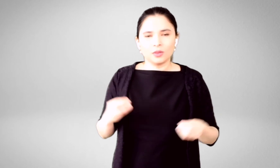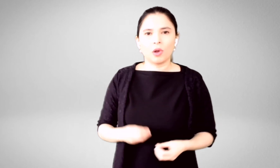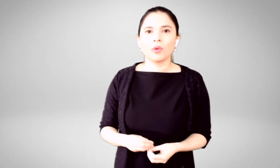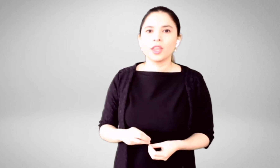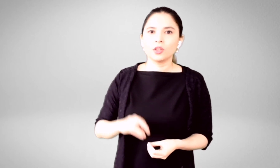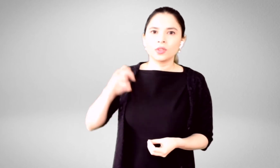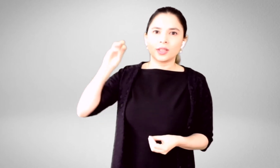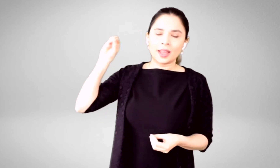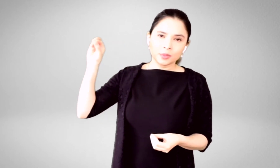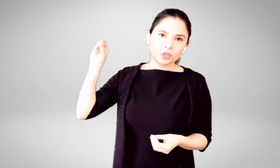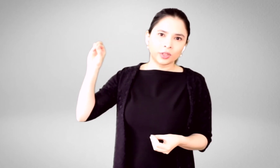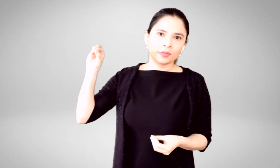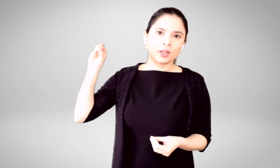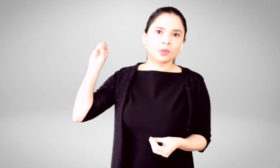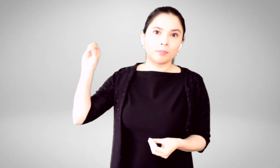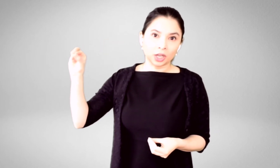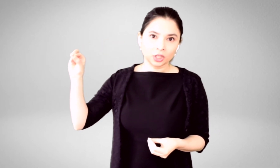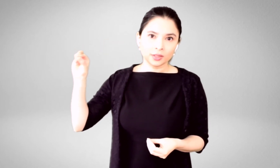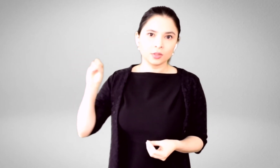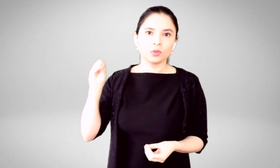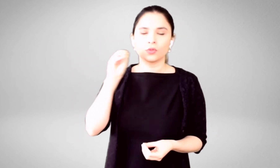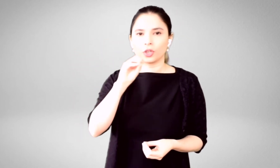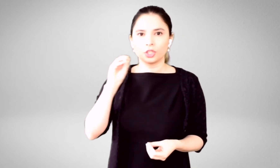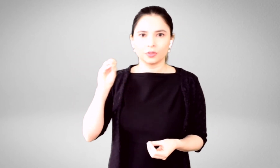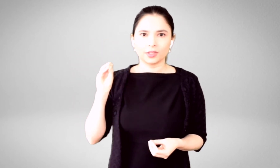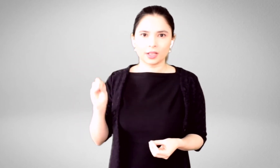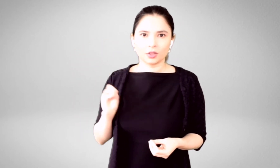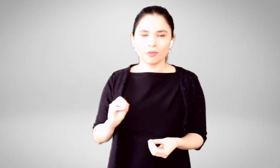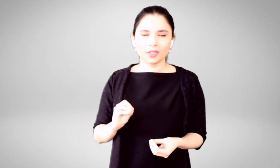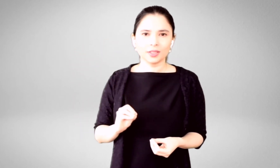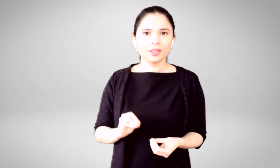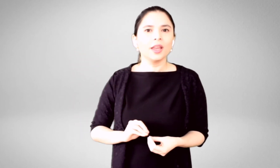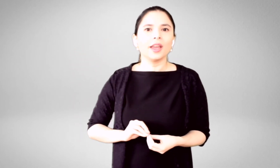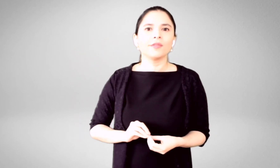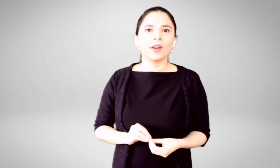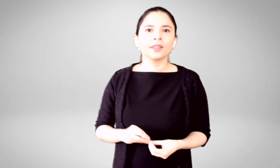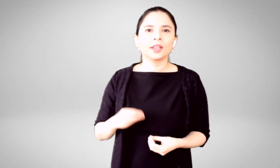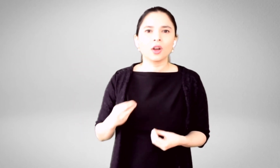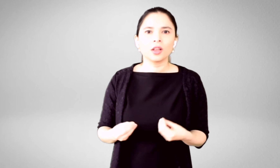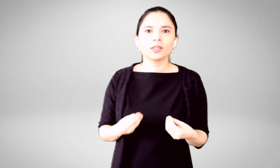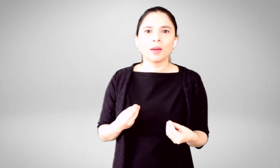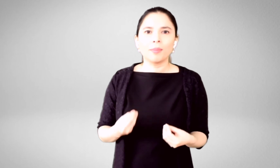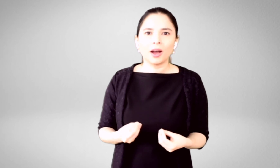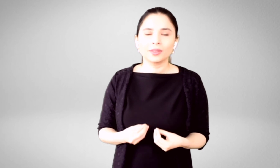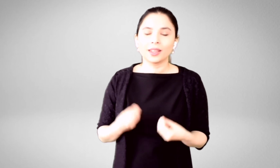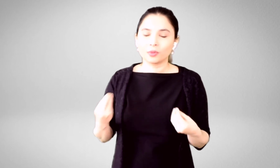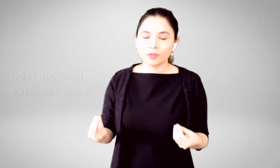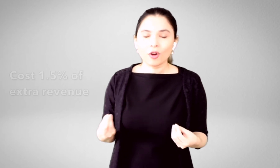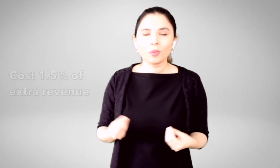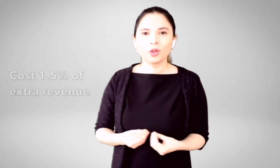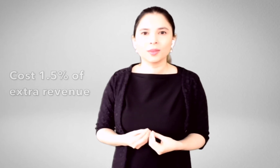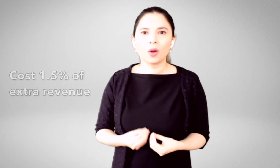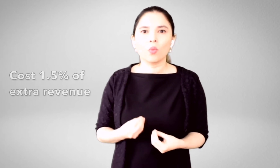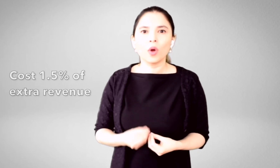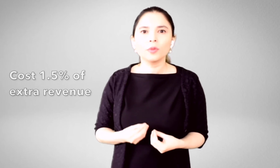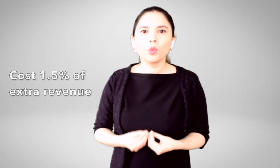Well, we then used administrative data on the budgets used for each of the tax offices and find that the reform cost about 1